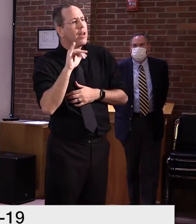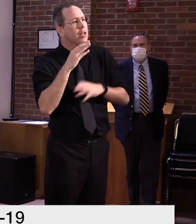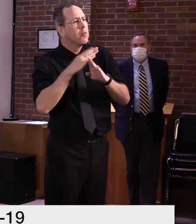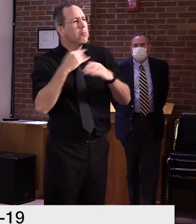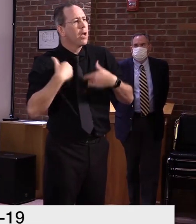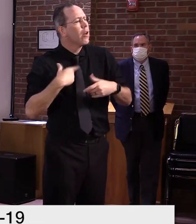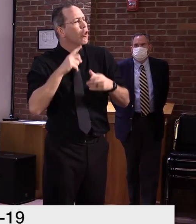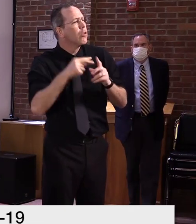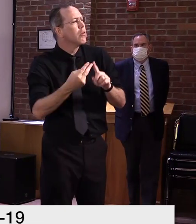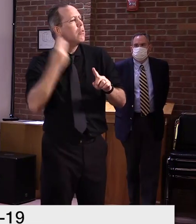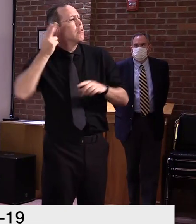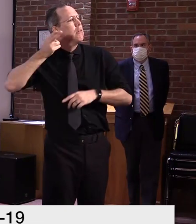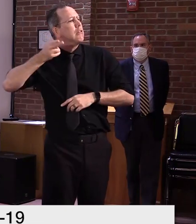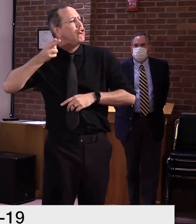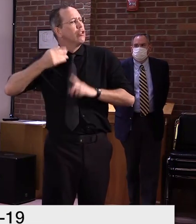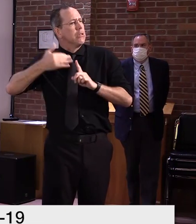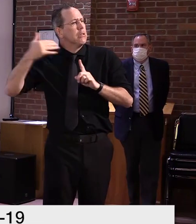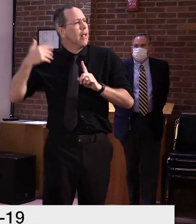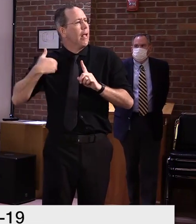point in the past, but not when.